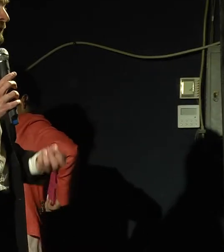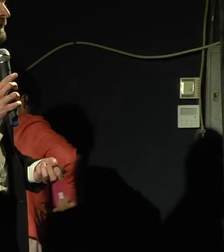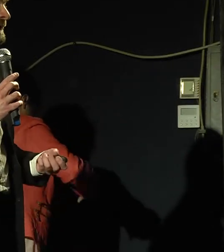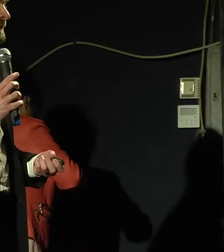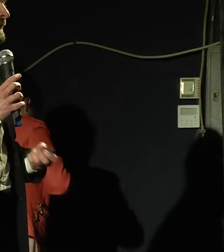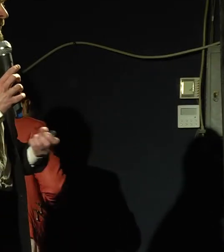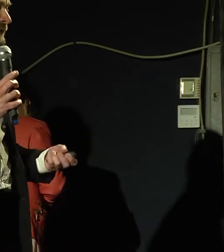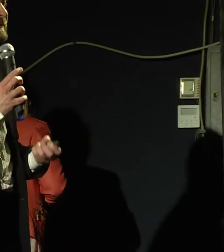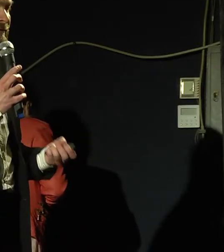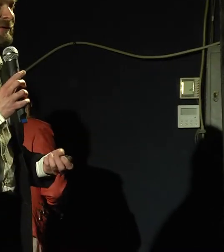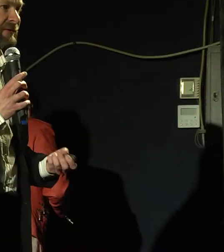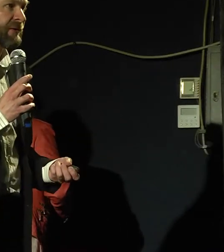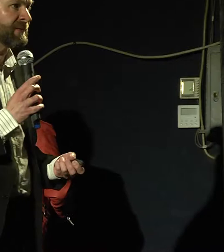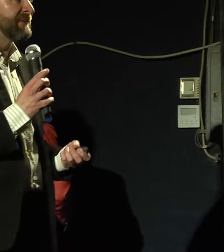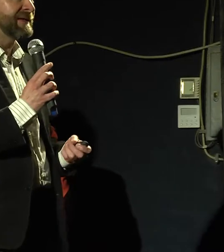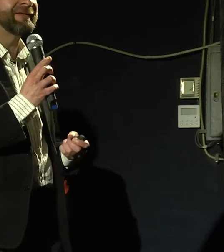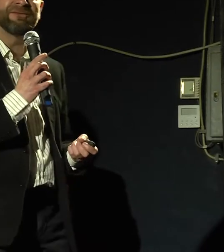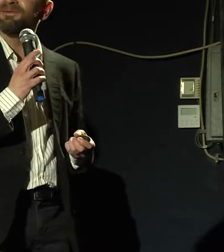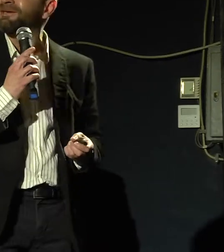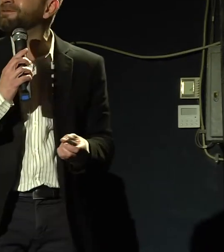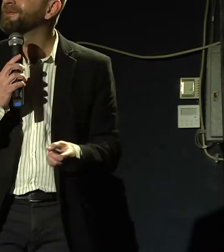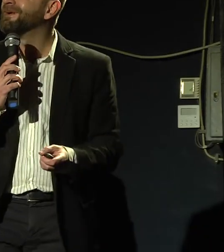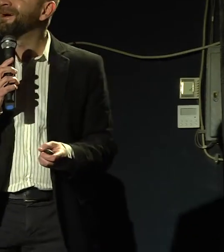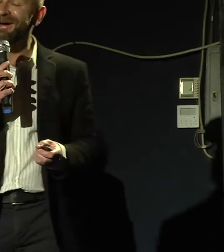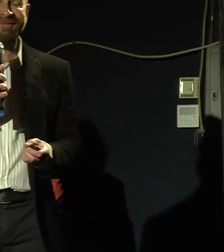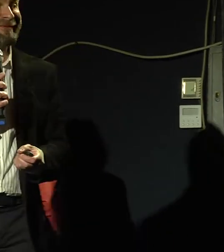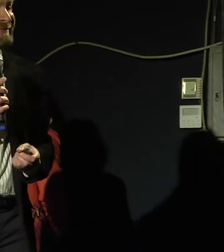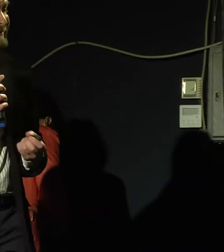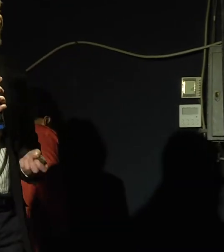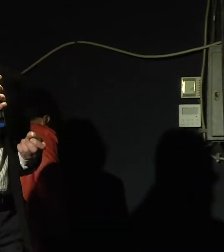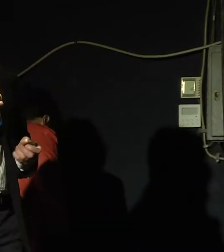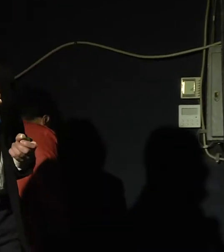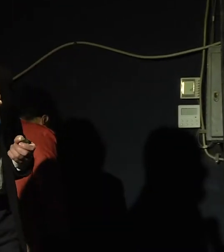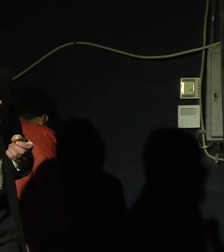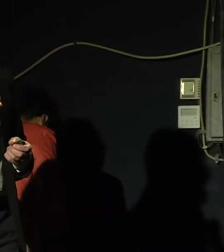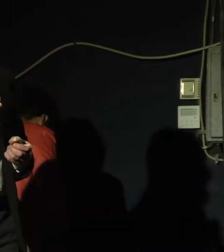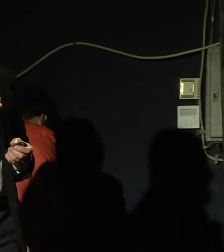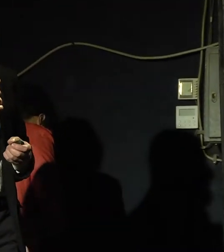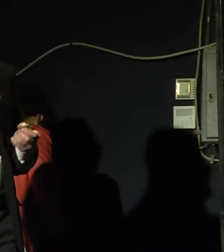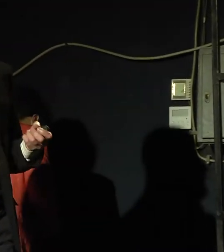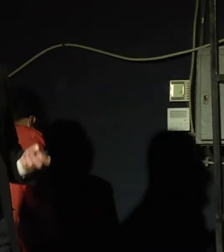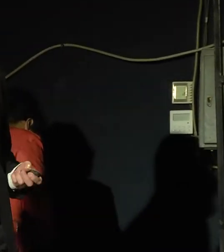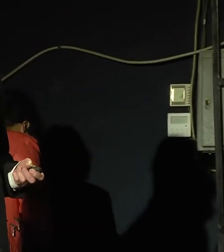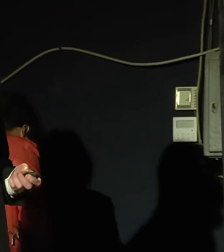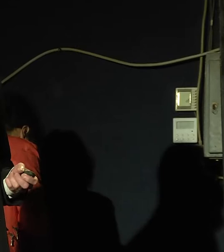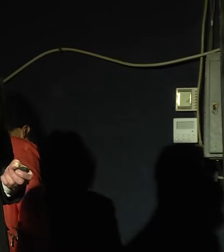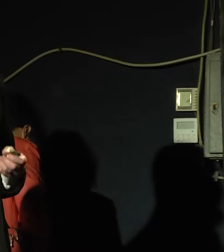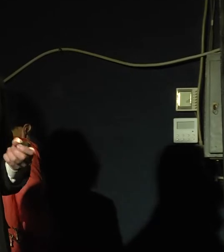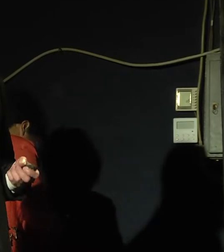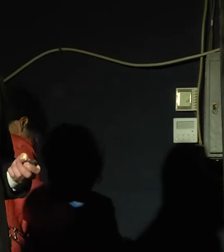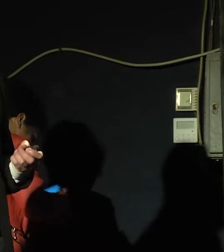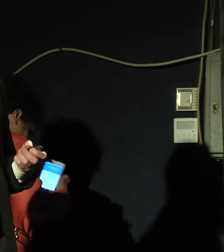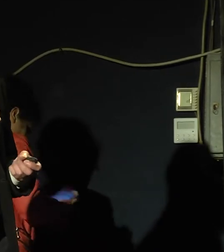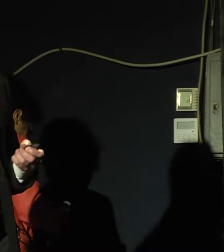groups in my free time. I know it's not a very good hobby, but I still do that. So I'm here to talk to you about the ultra-conservative